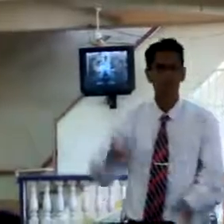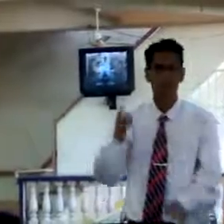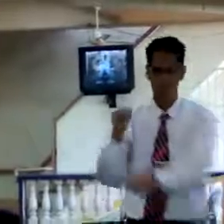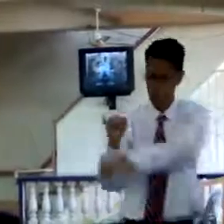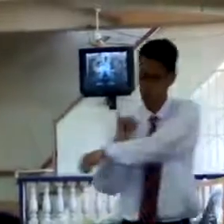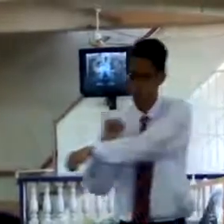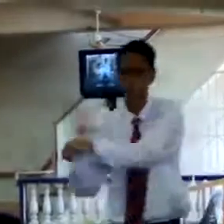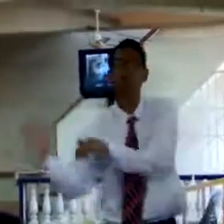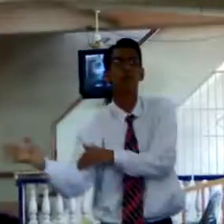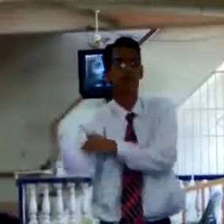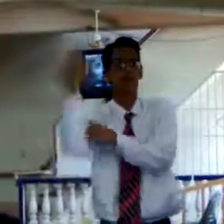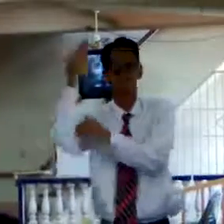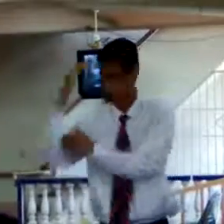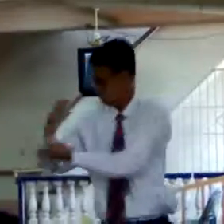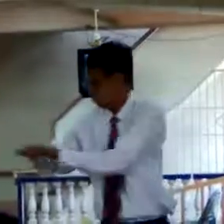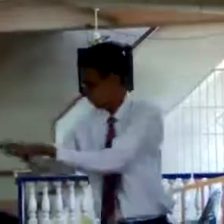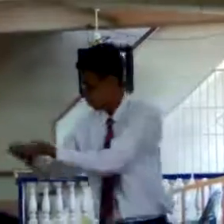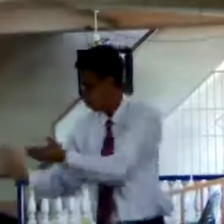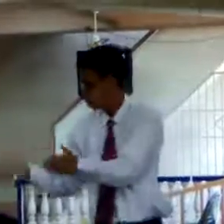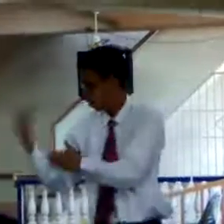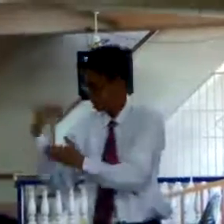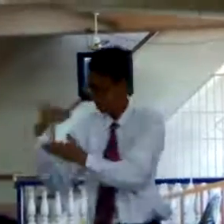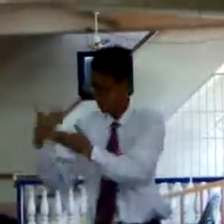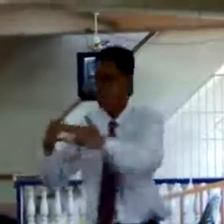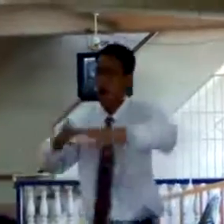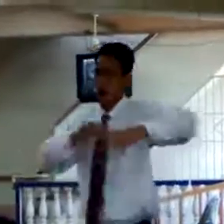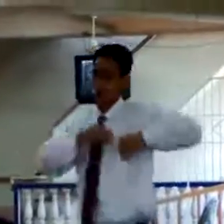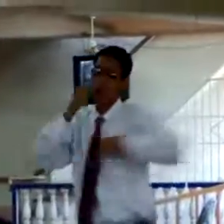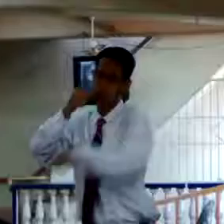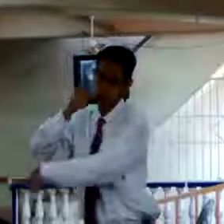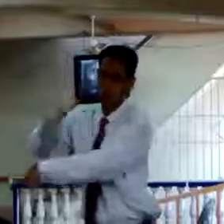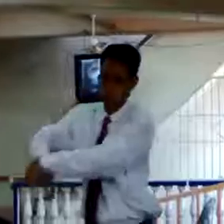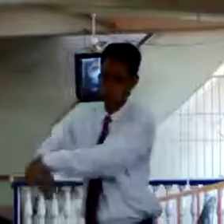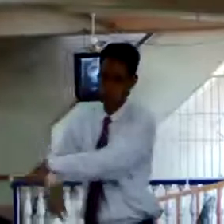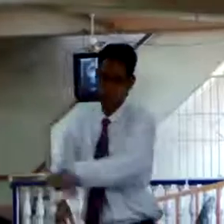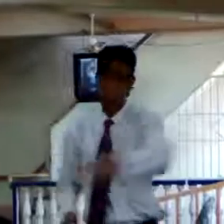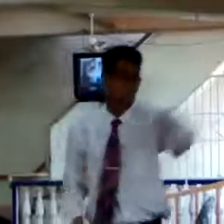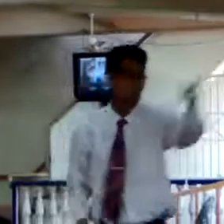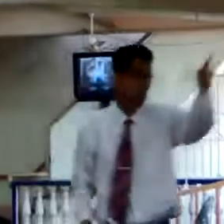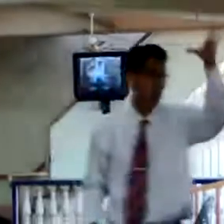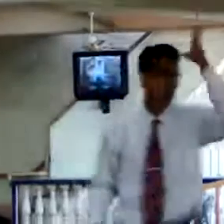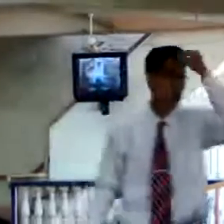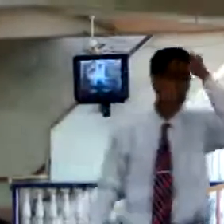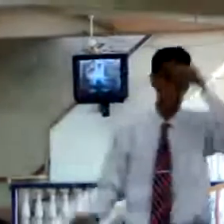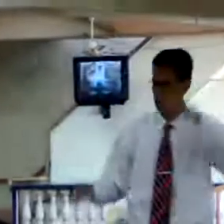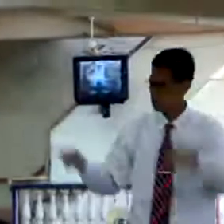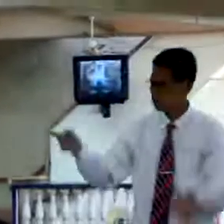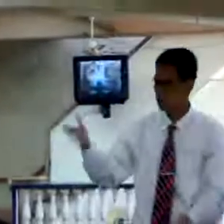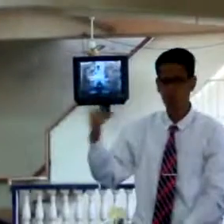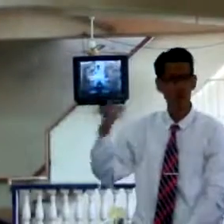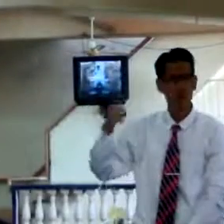and your pastor. Can you say a pastor? Only is pastor? Are saying this? That